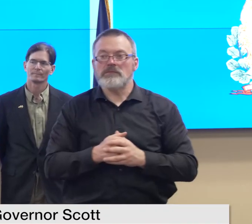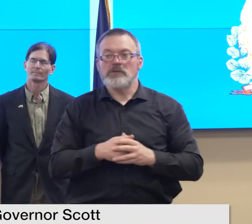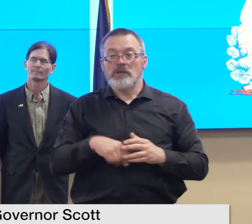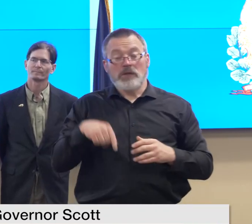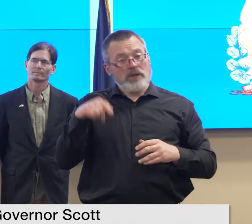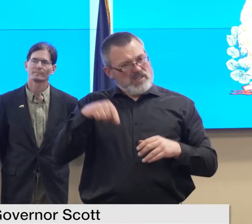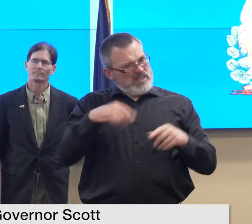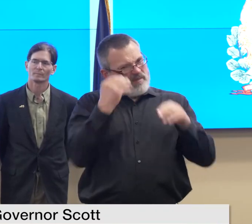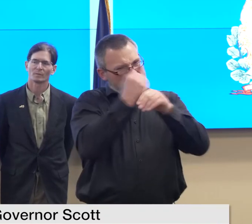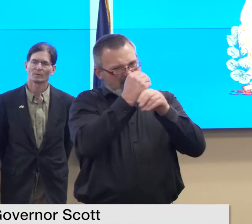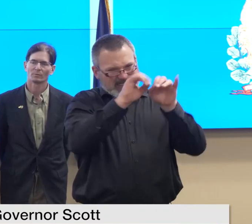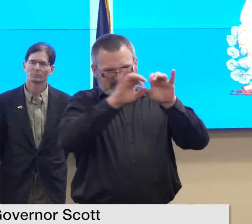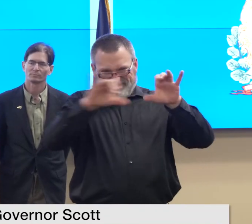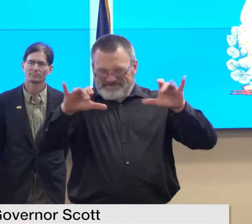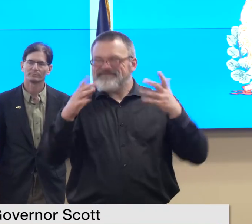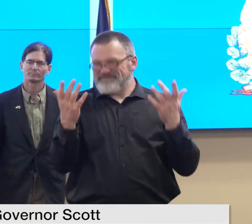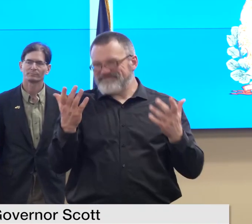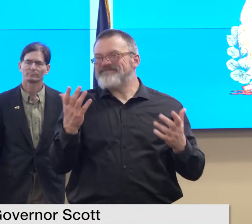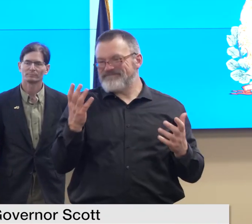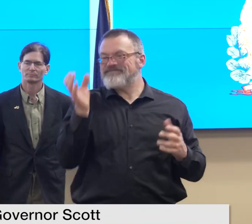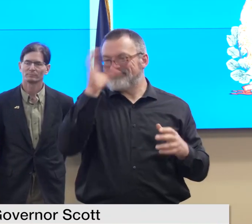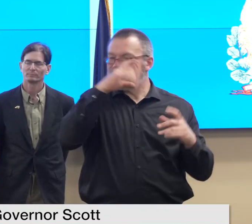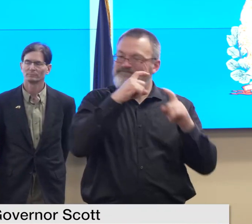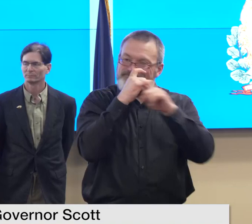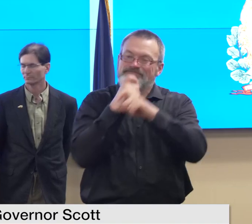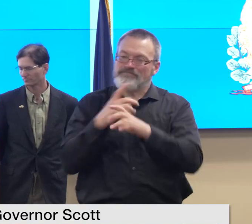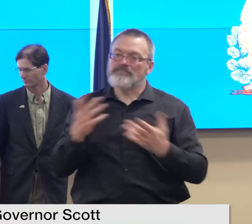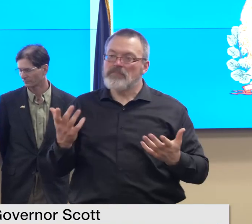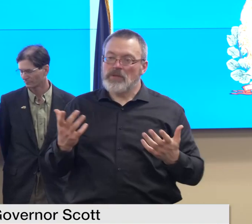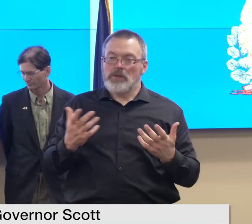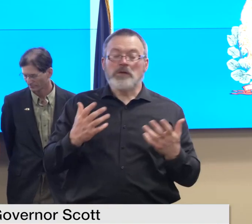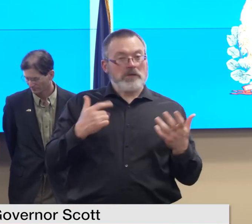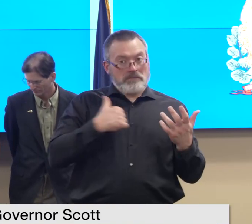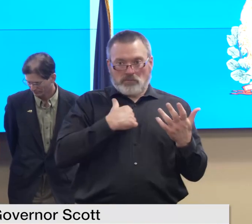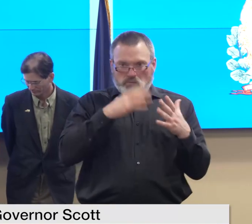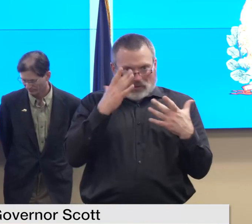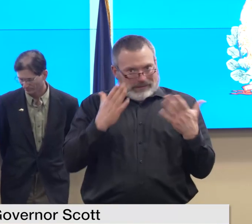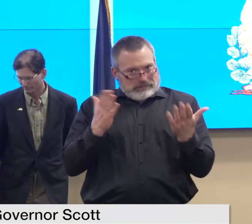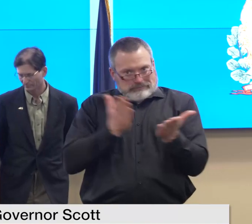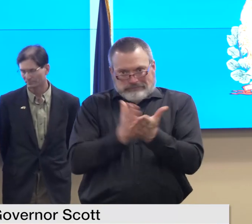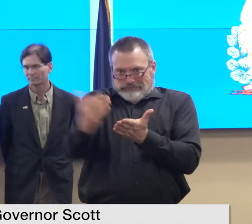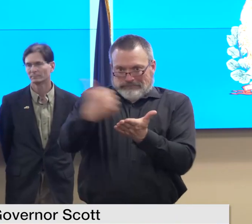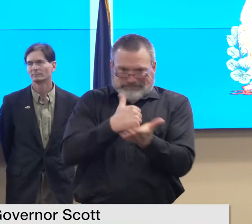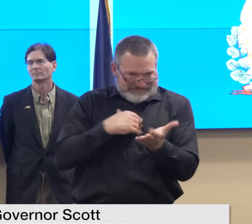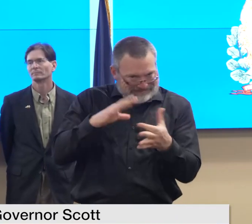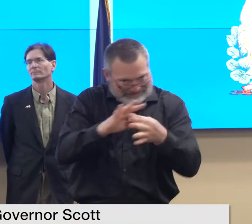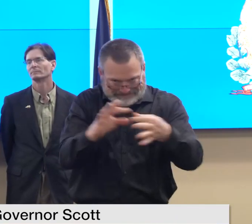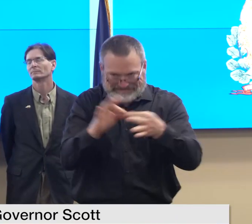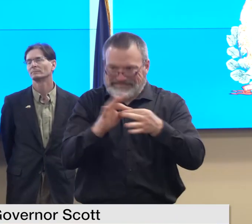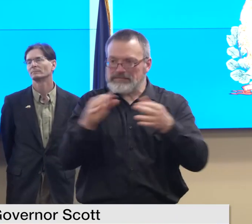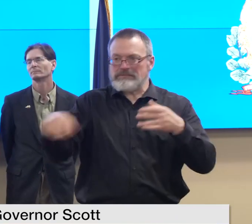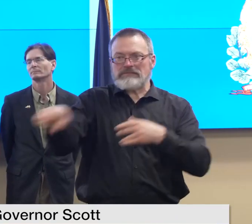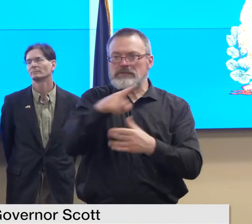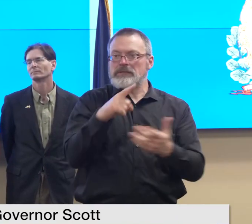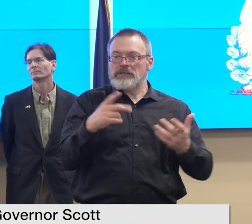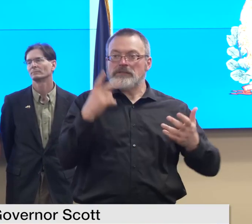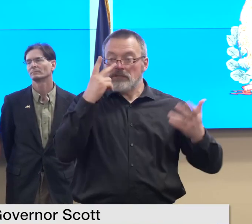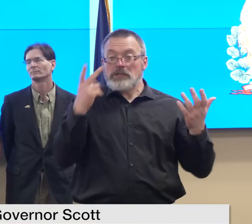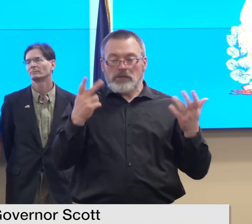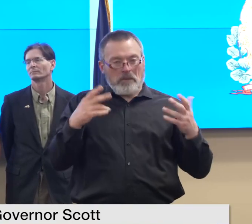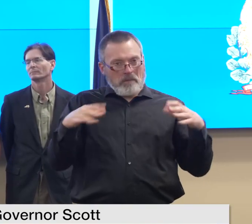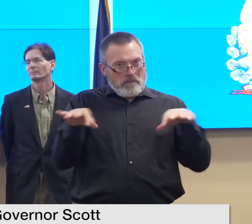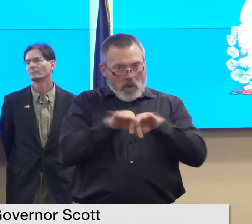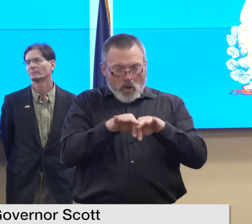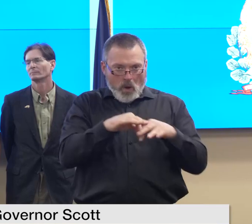so we're providing them with as much data and as much as we can do to try to get that threshold i know earlier in the week